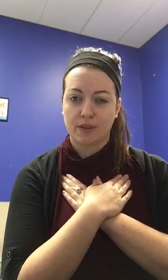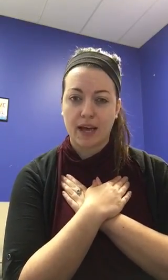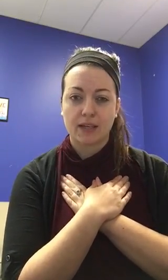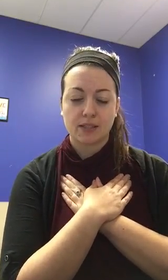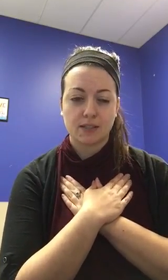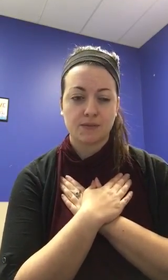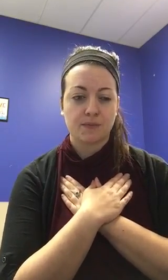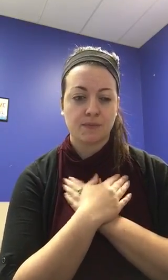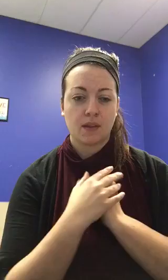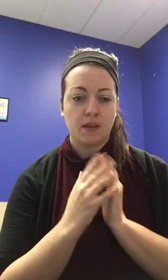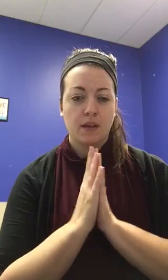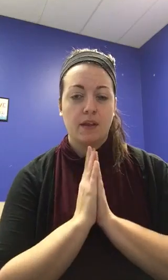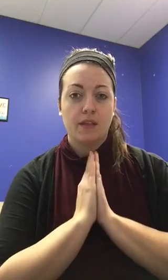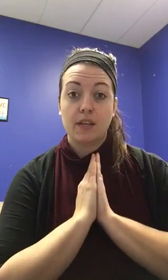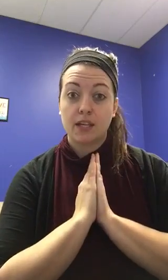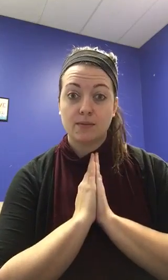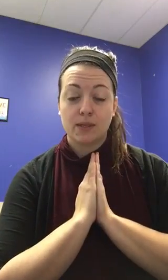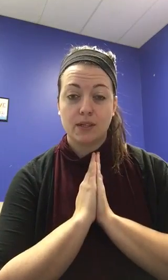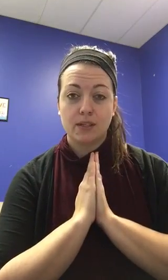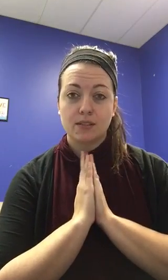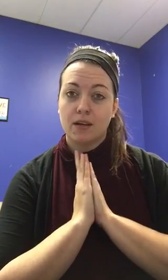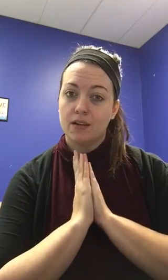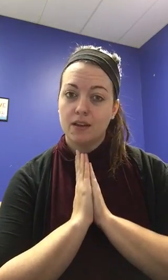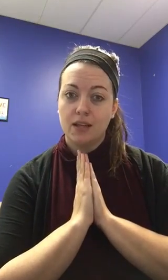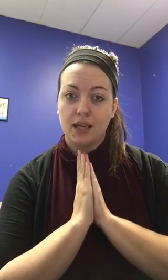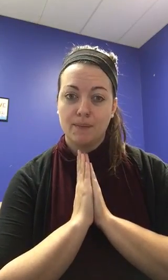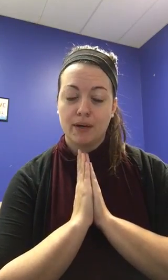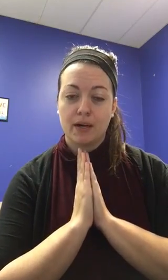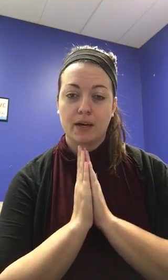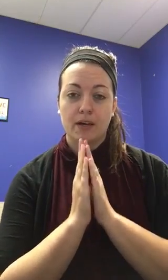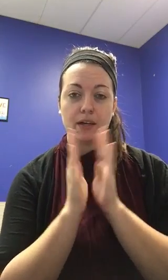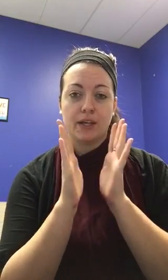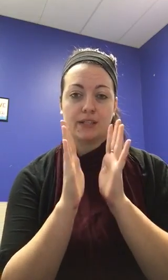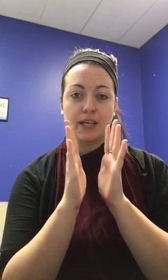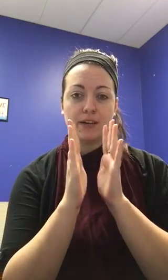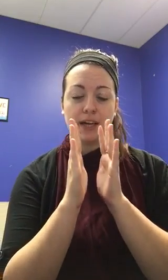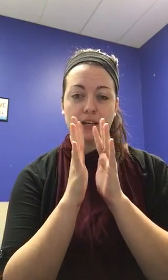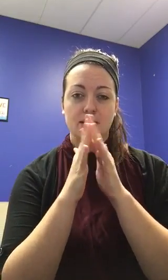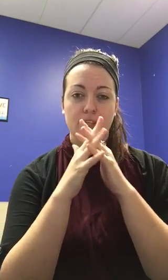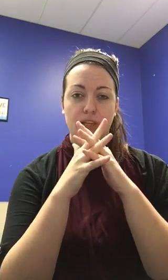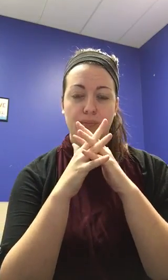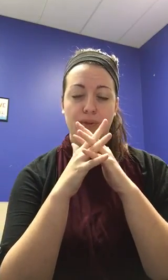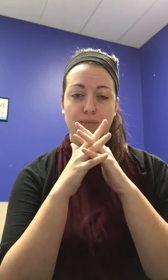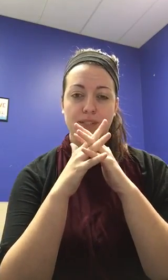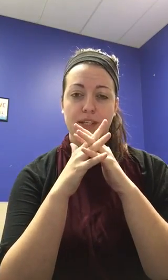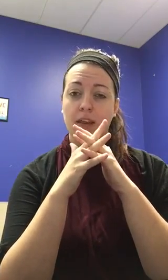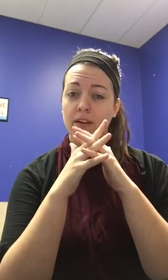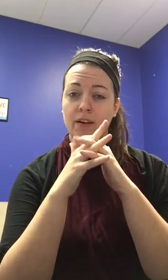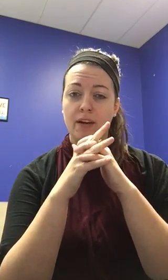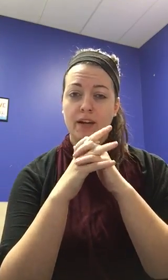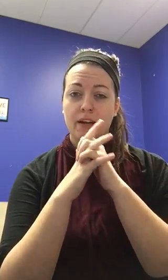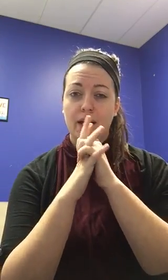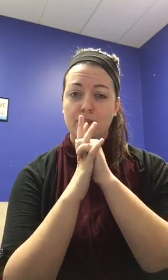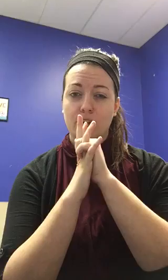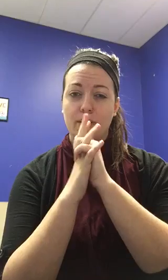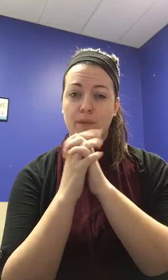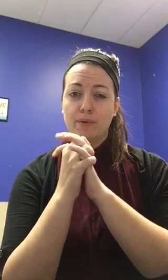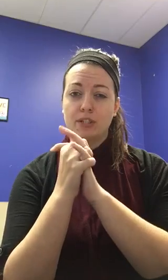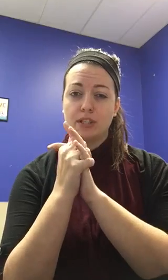relaxed. The next one is called the ladybug hug. You take your hands and you put them together, and you start pushing